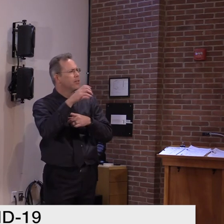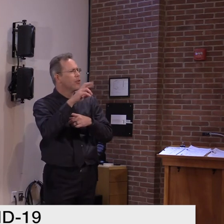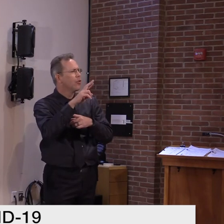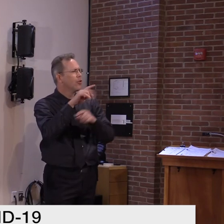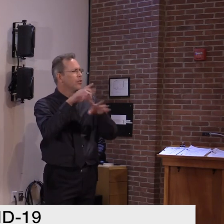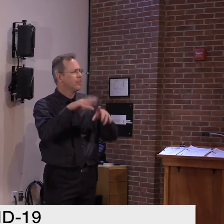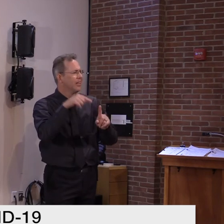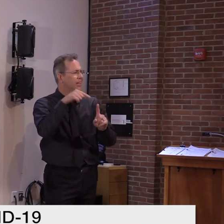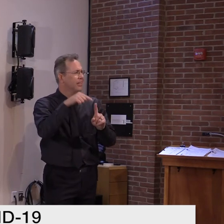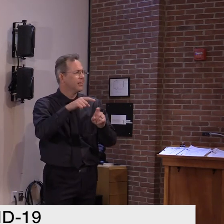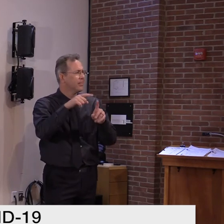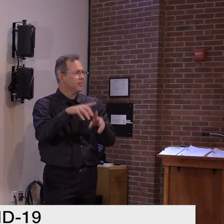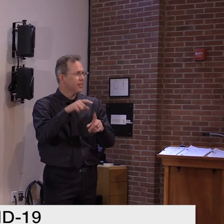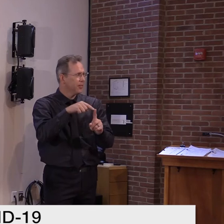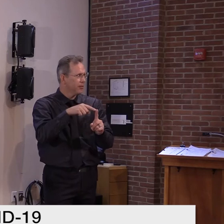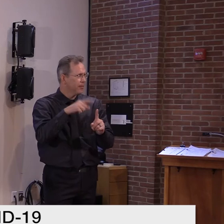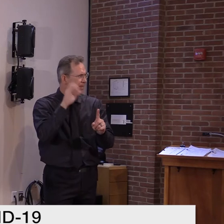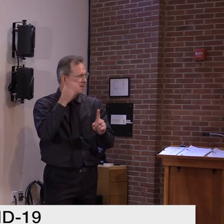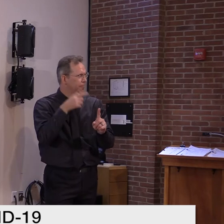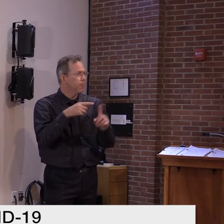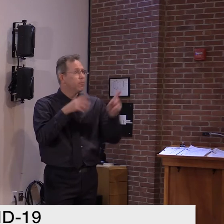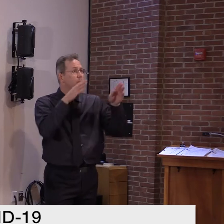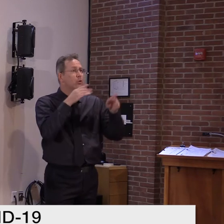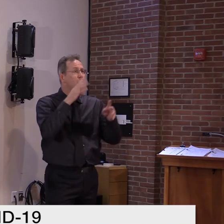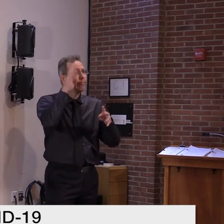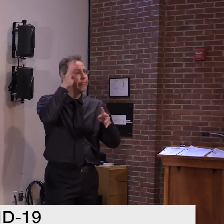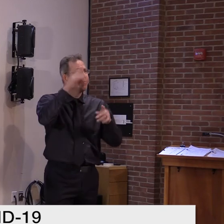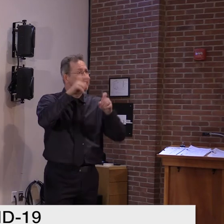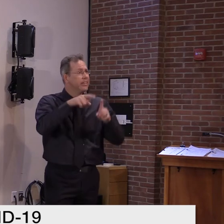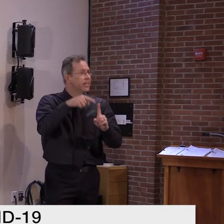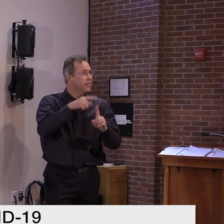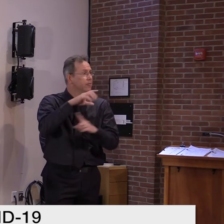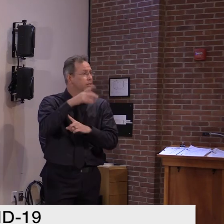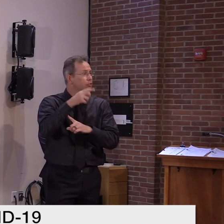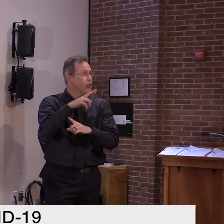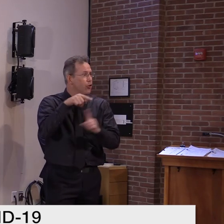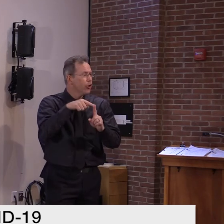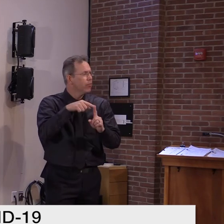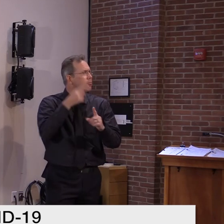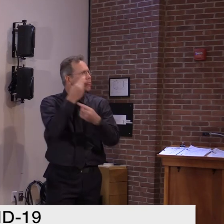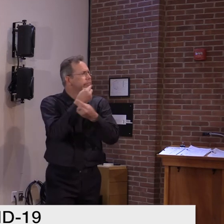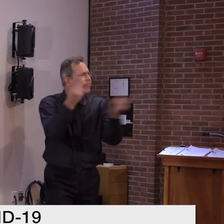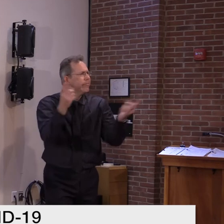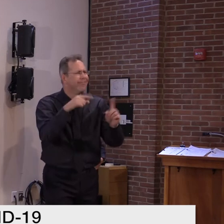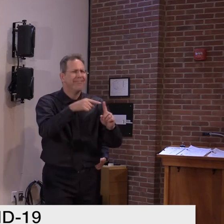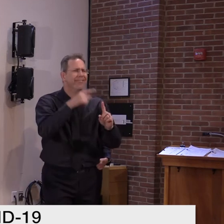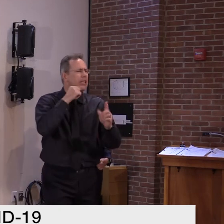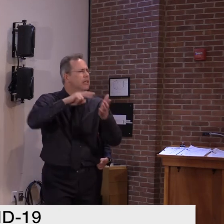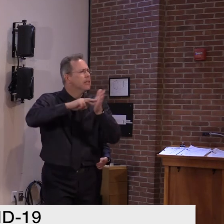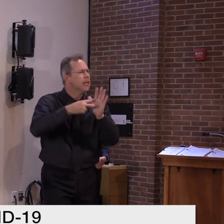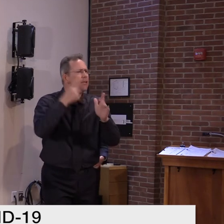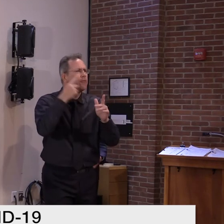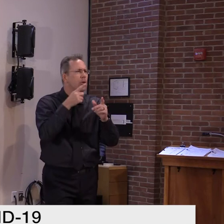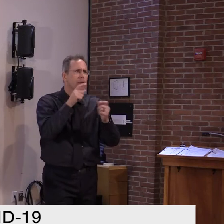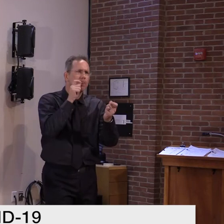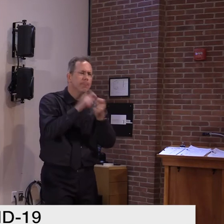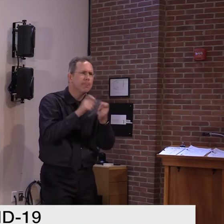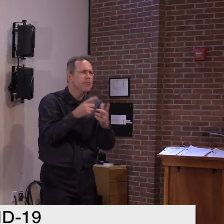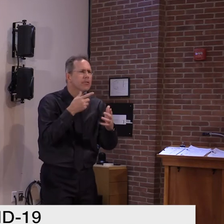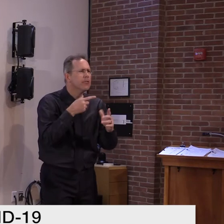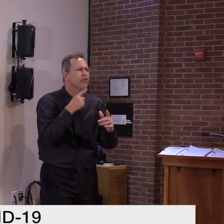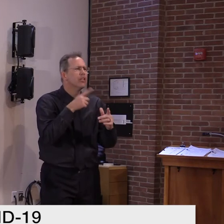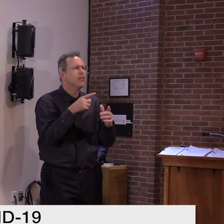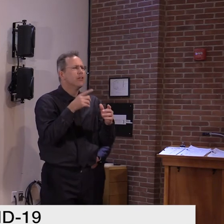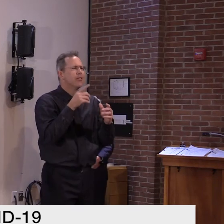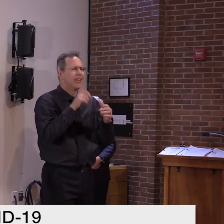for diagnostic purposes, and it says all on the leaflets, and it's simply incapable of diagnosing any disease, and